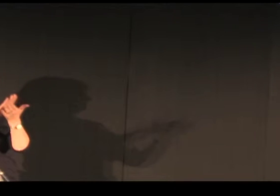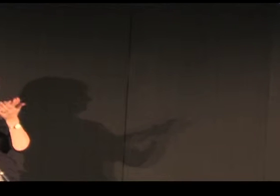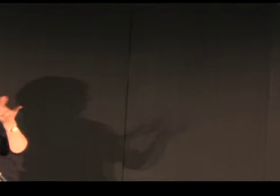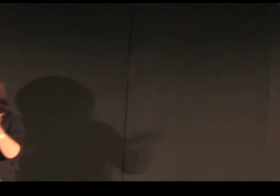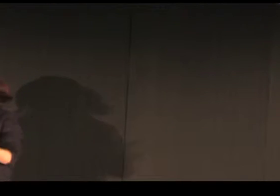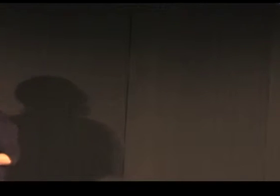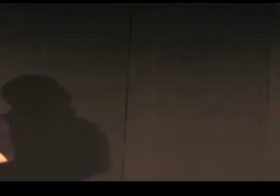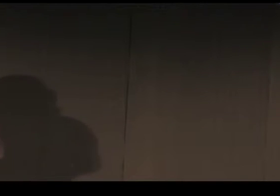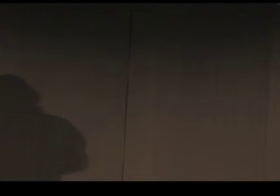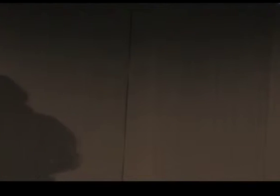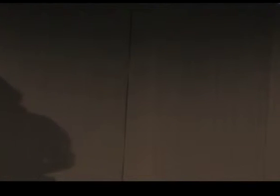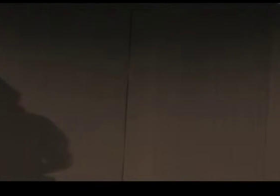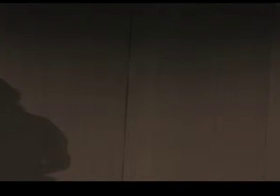This is a photo of the school.